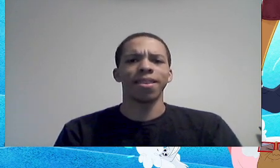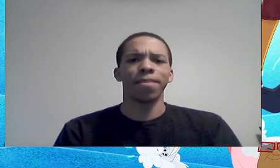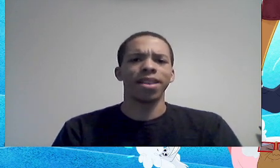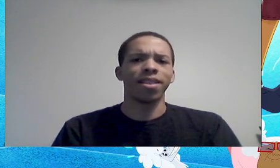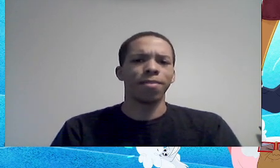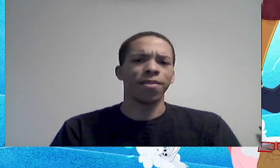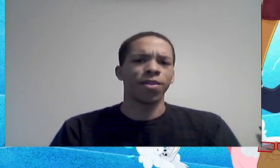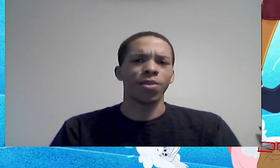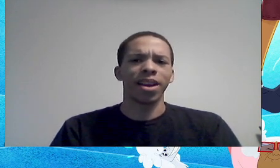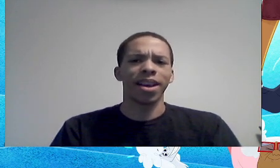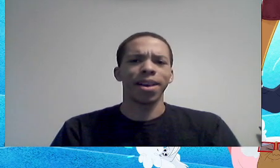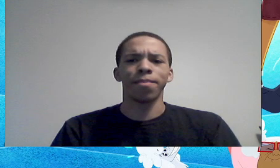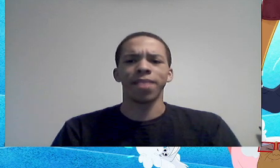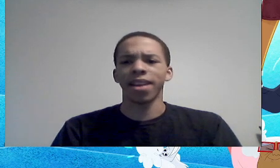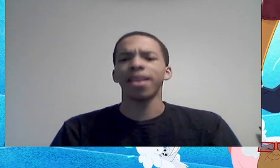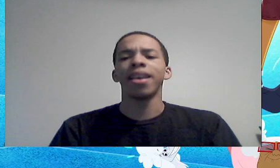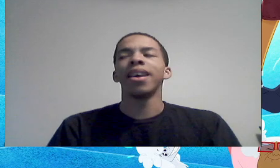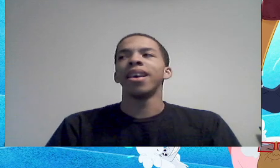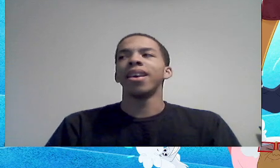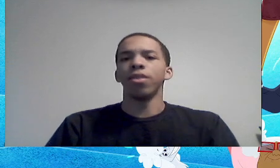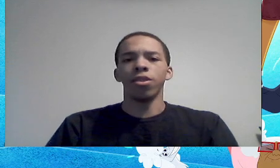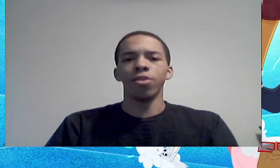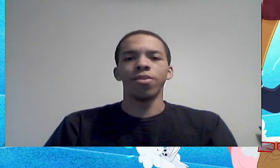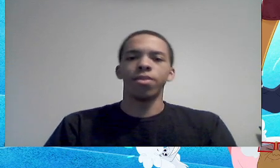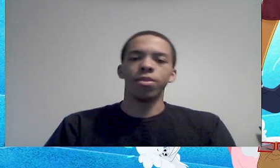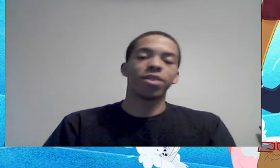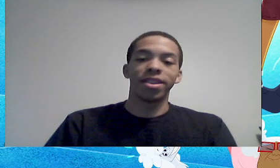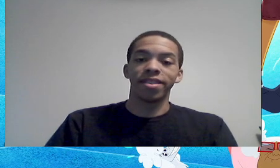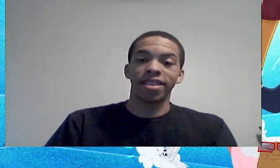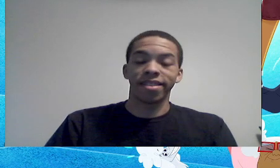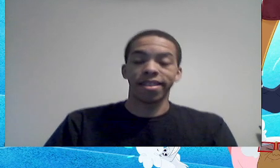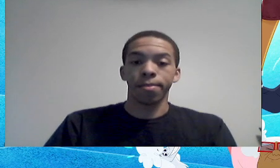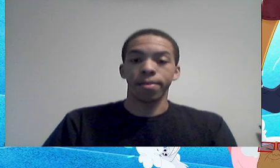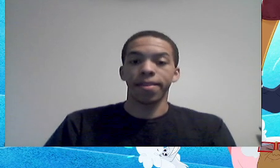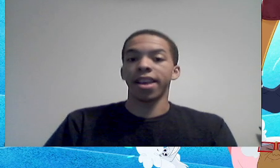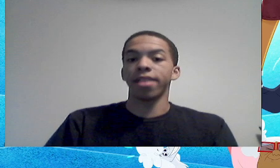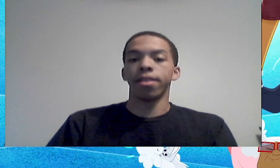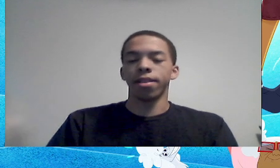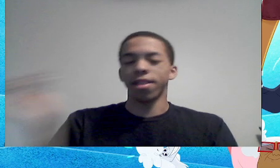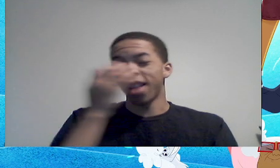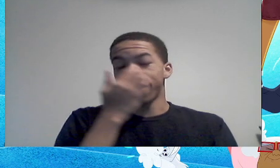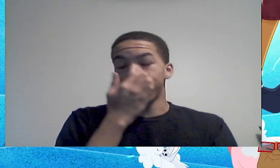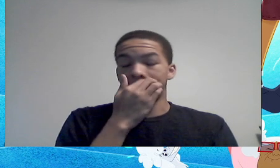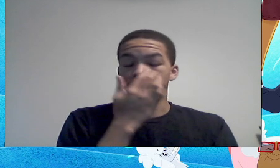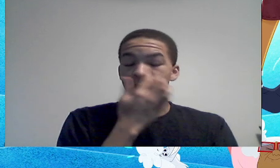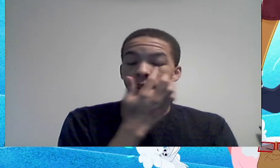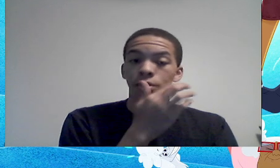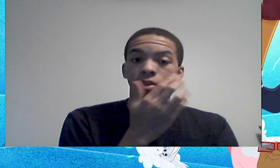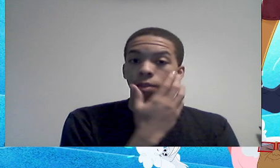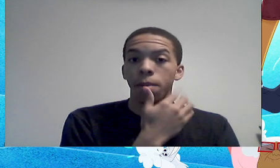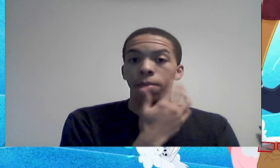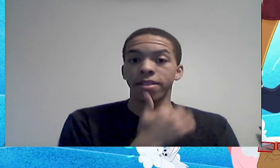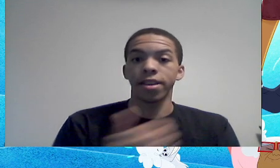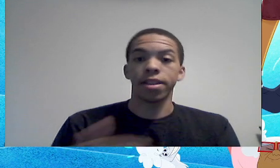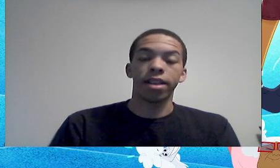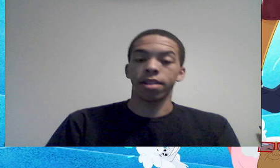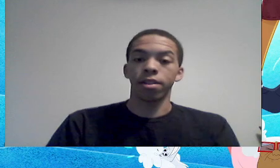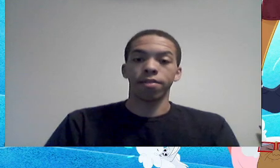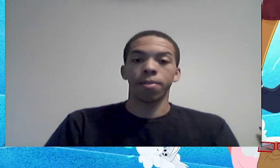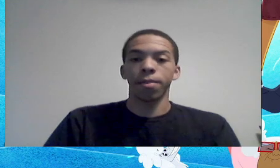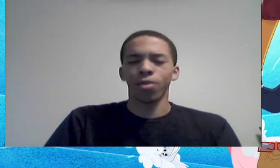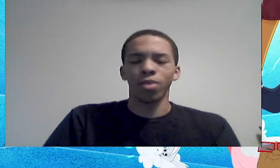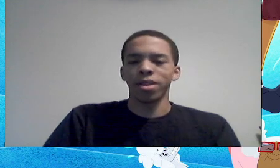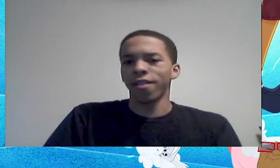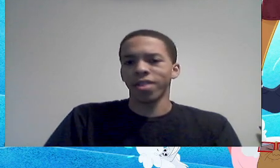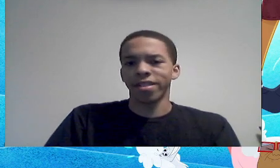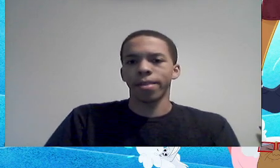accept me and love me for who I am, like, Luca is an example of that, the last message that Luca's grandma said, like,